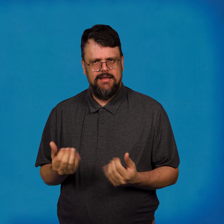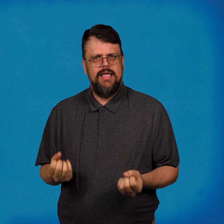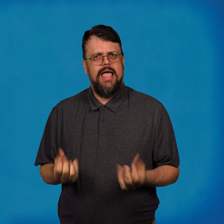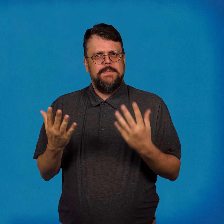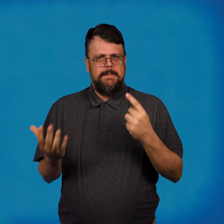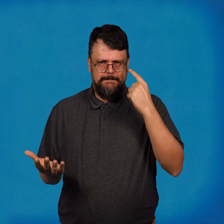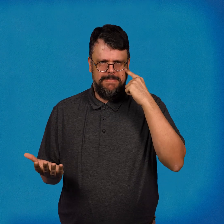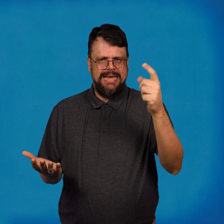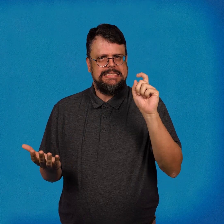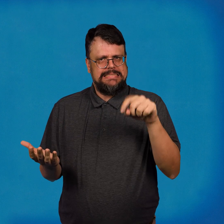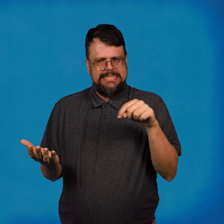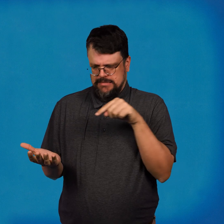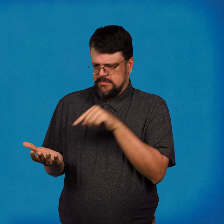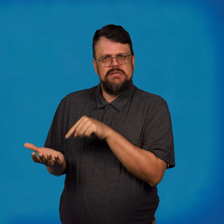How many pennies did it take?